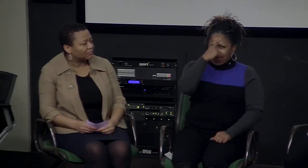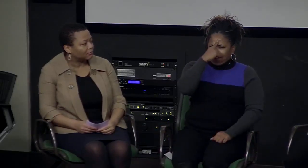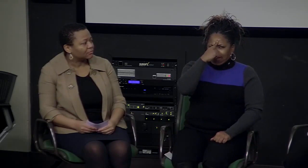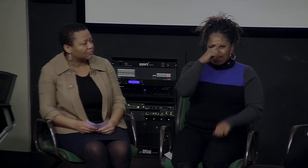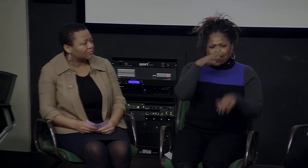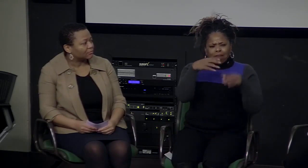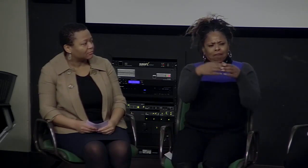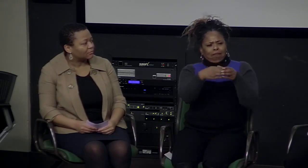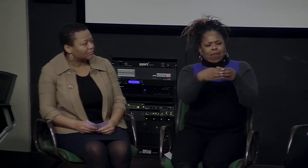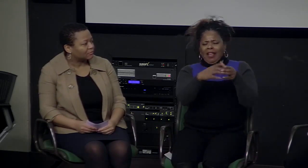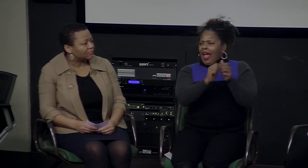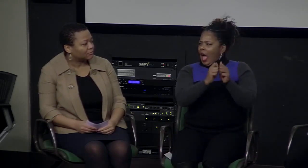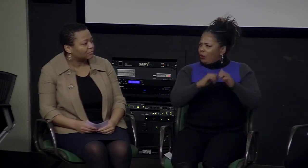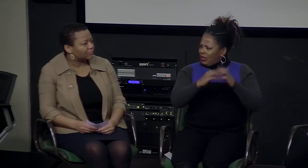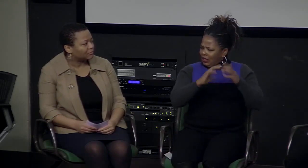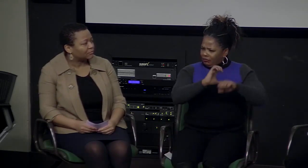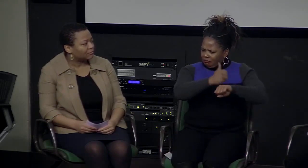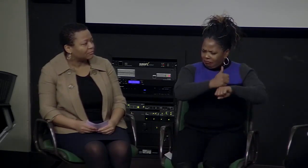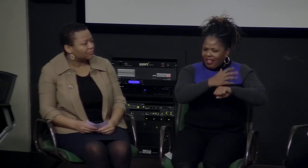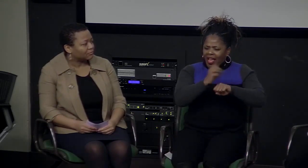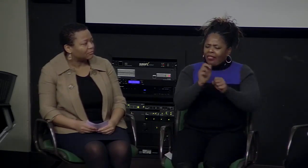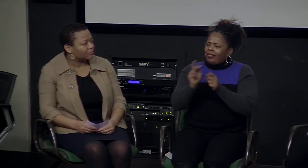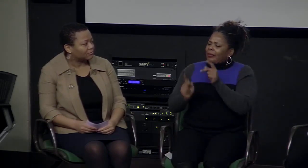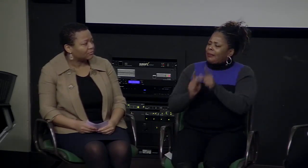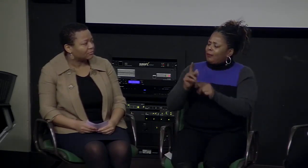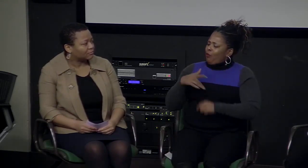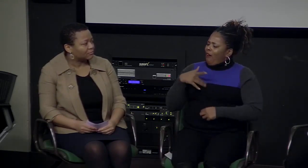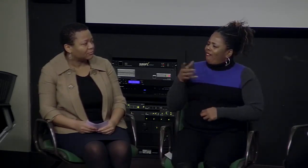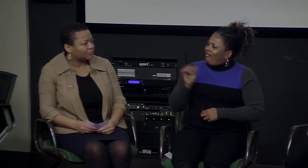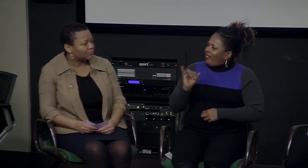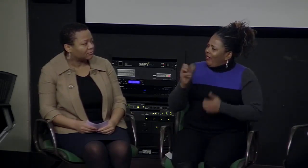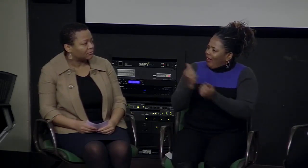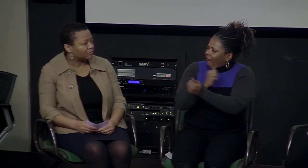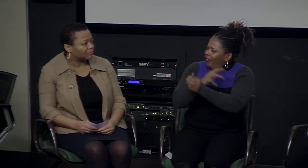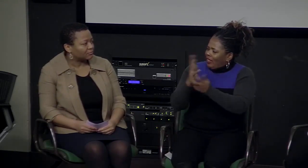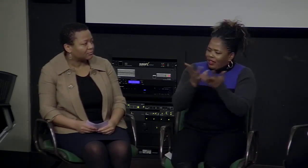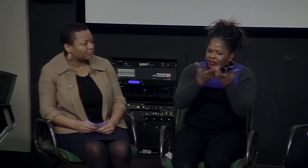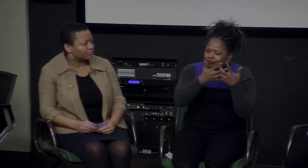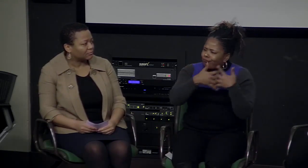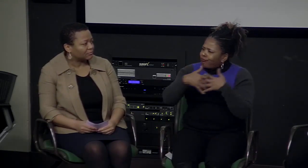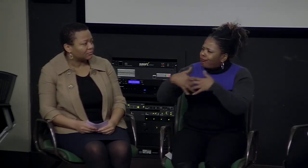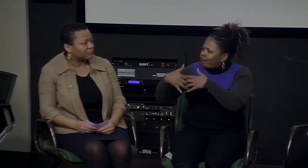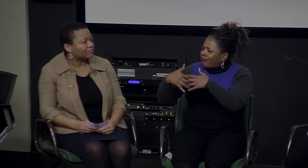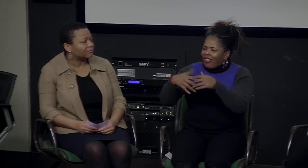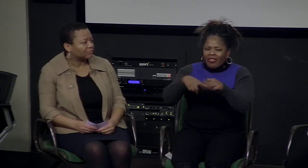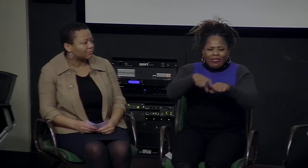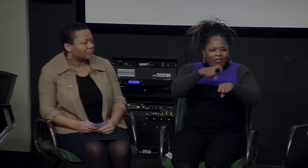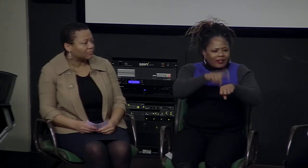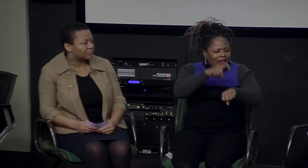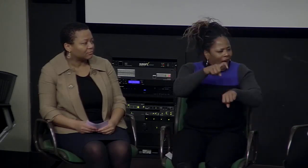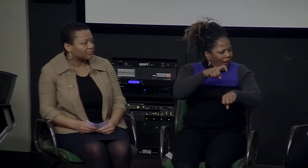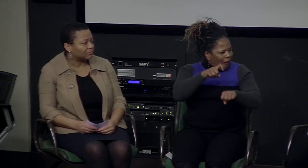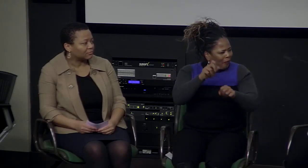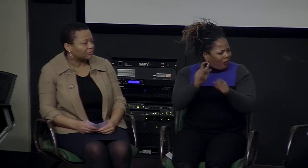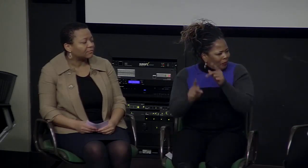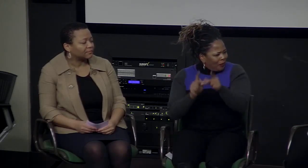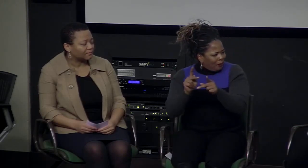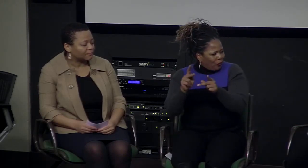Also, keep in mind in terms of structure, how we established the structure. And we had to feel as though the structure, the people,